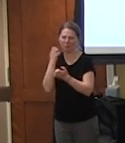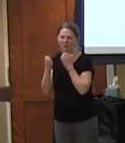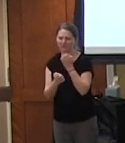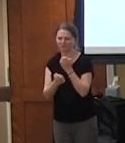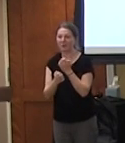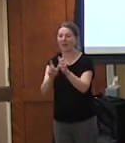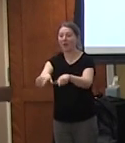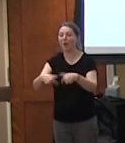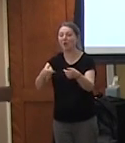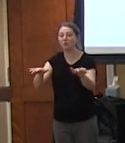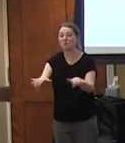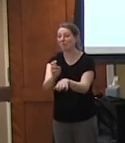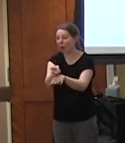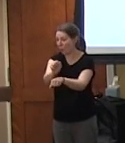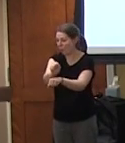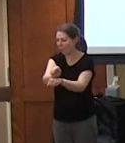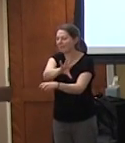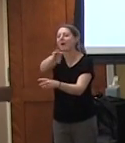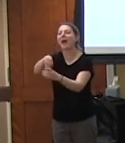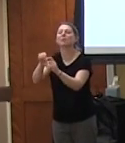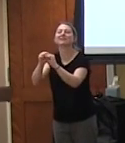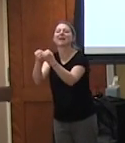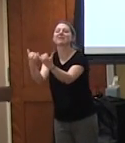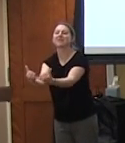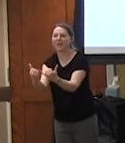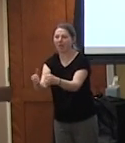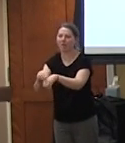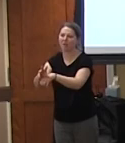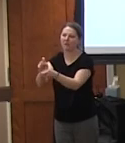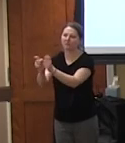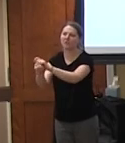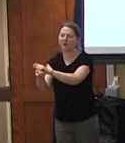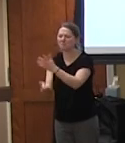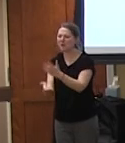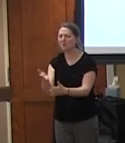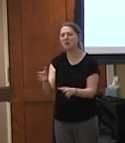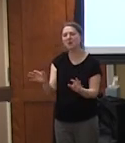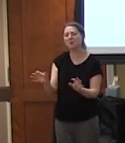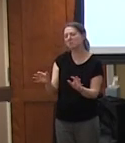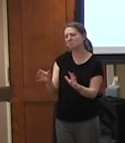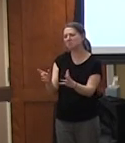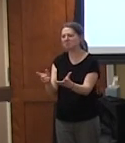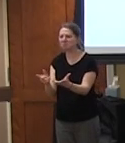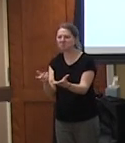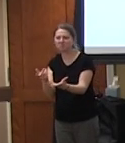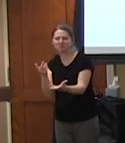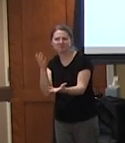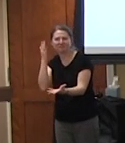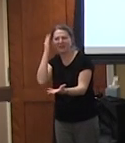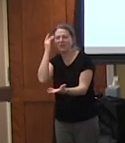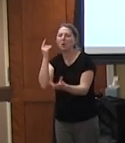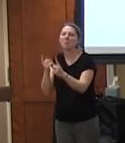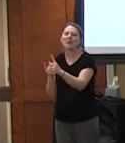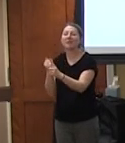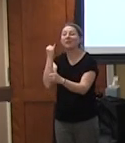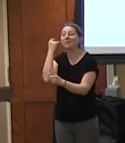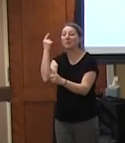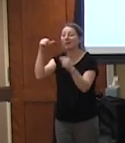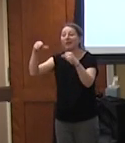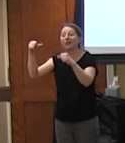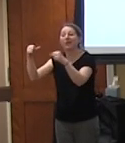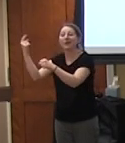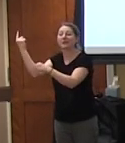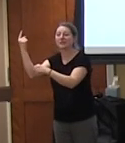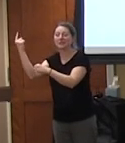hard work now of being a part of the society and it can be in small ways by not passing on meme or you know in larger